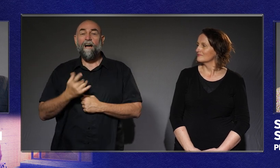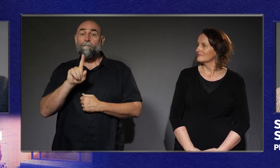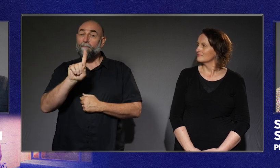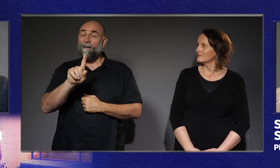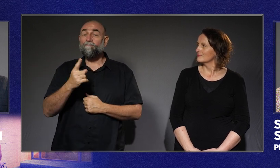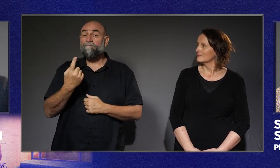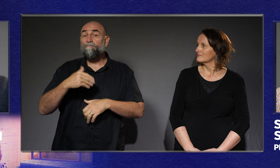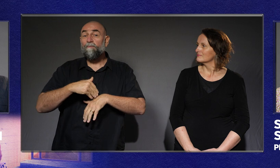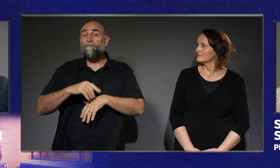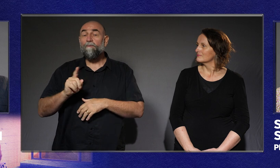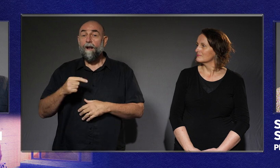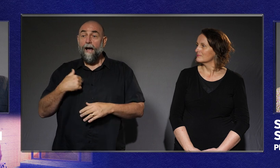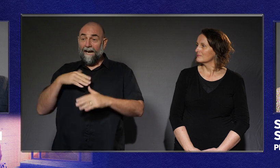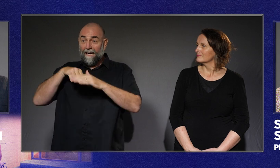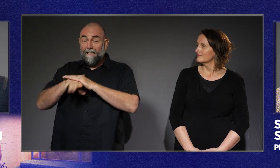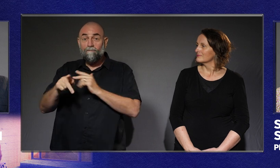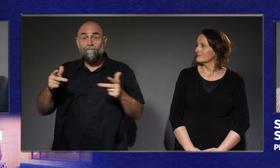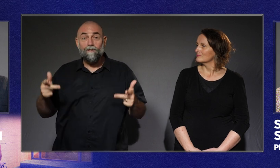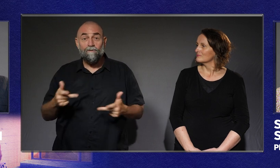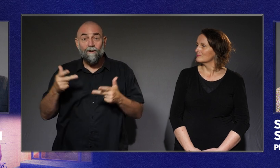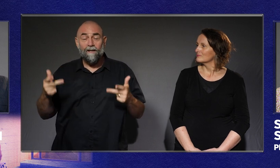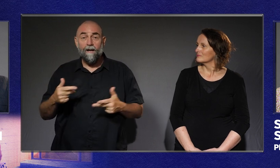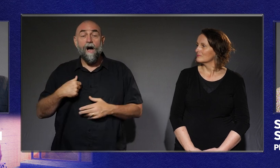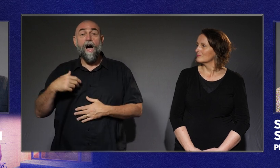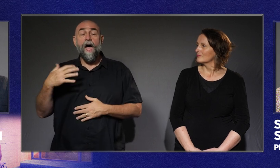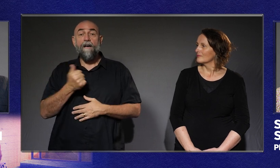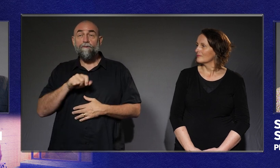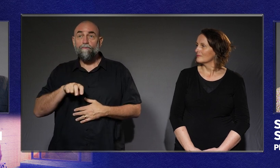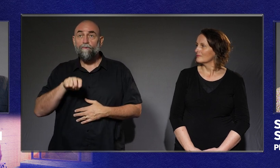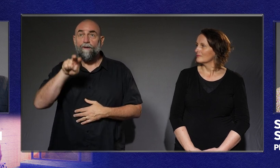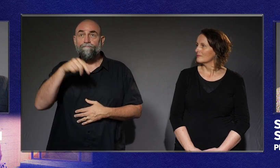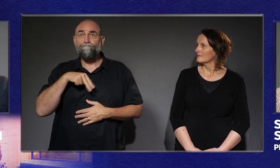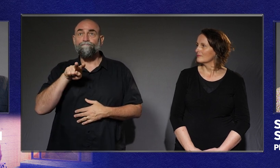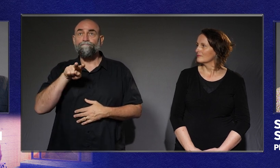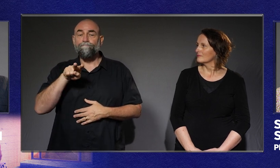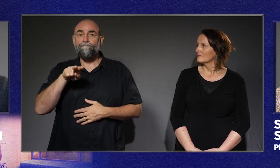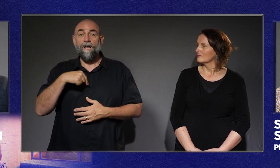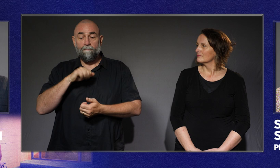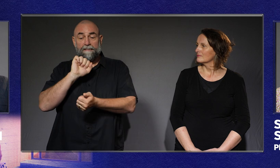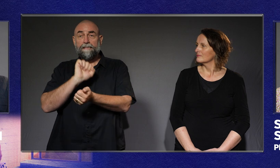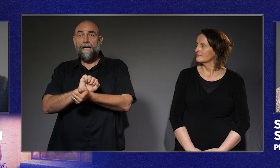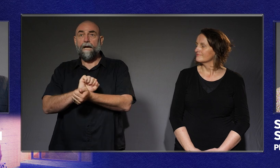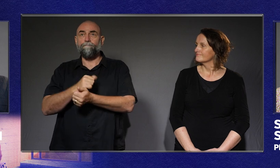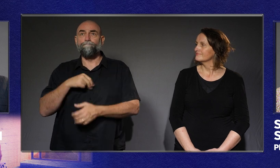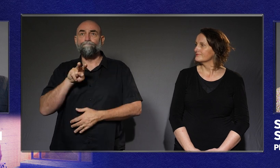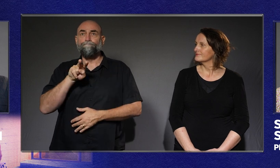to get in with my friends, I have to go up a staircase. I'm stuck outside.